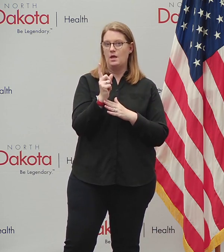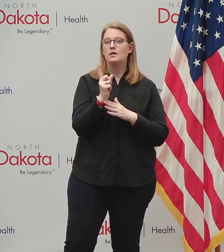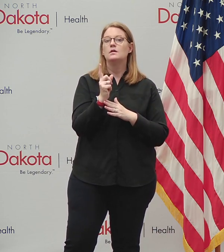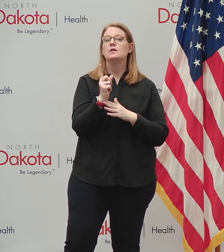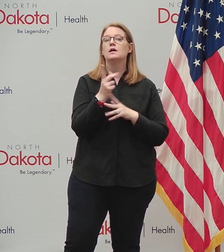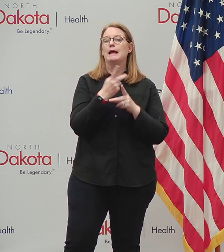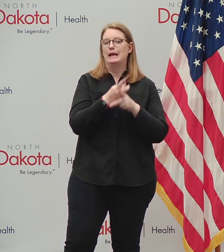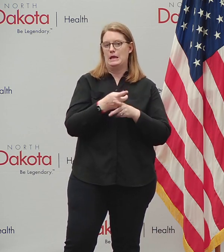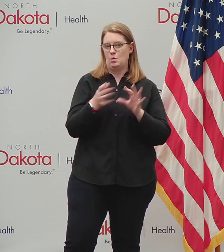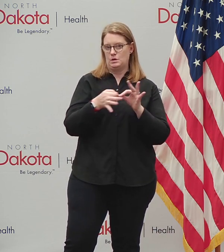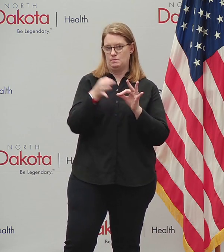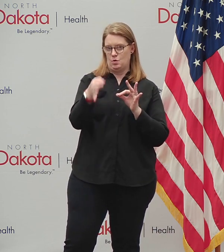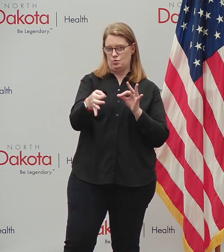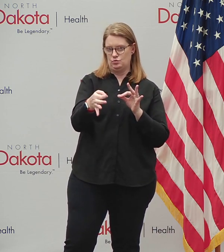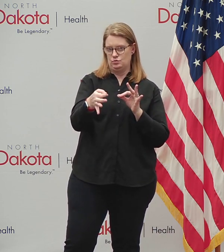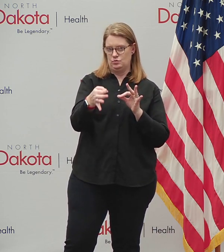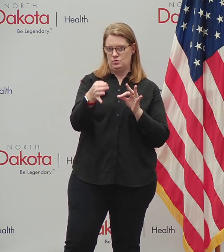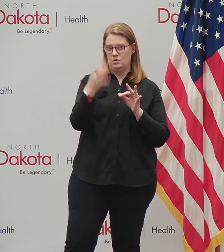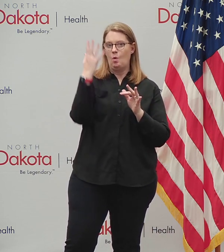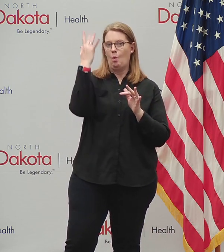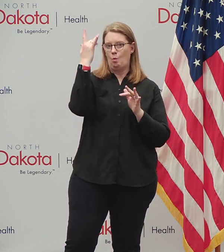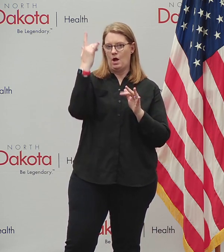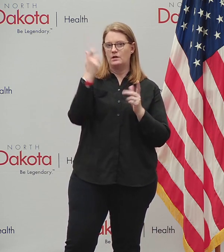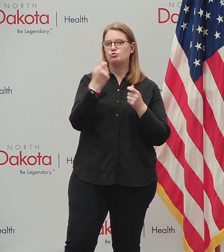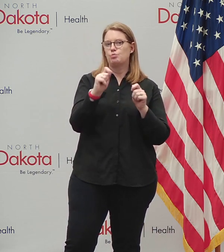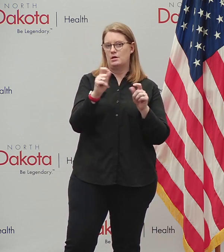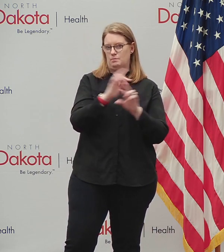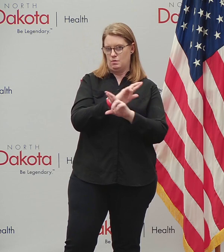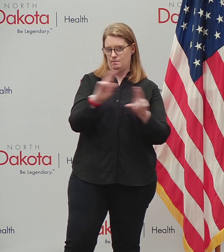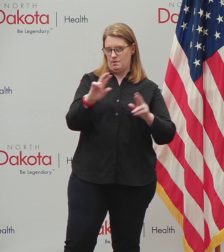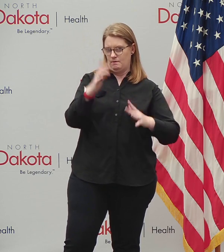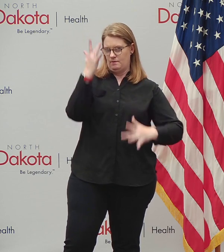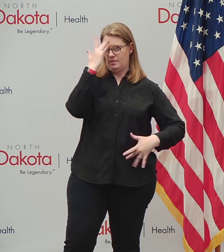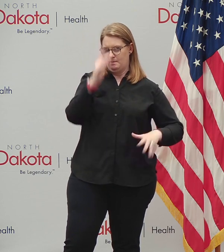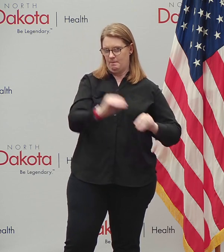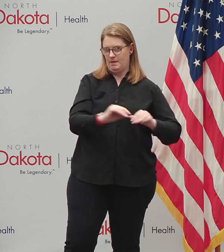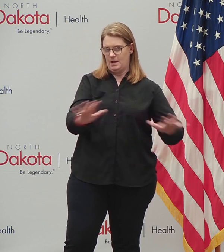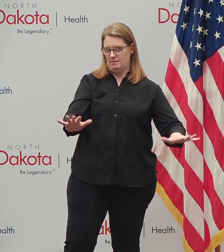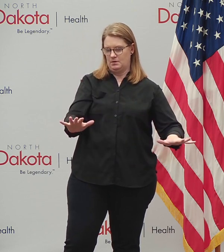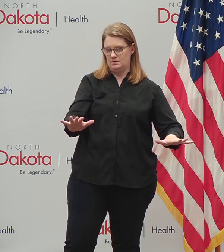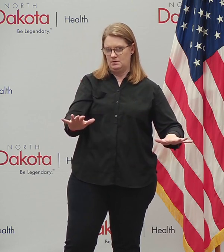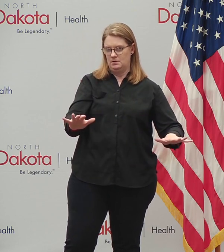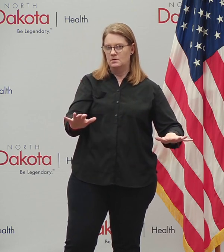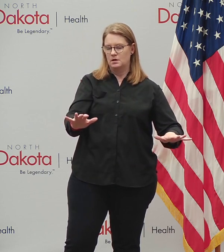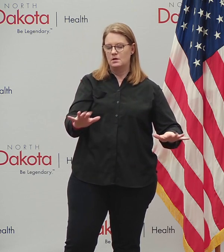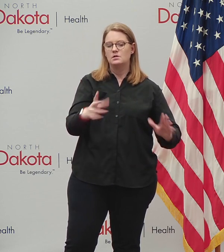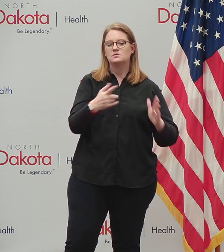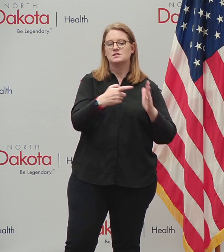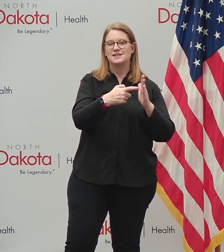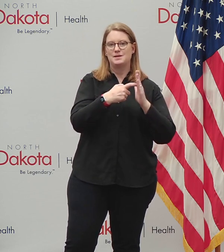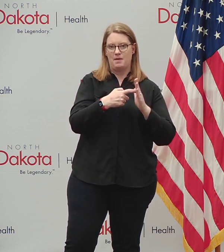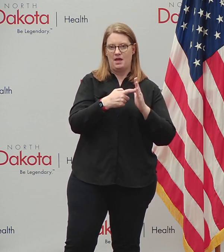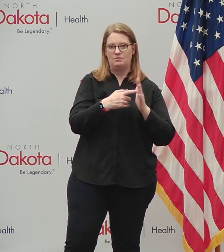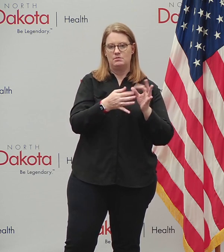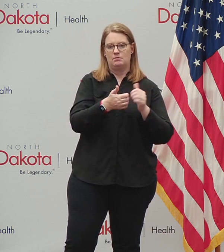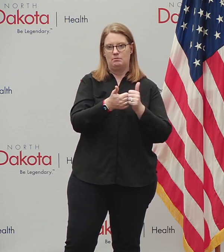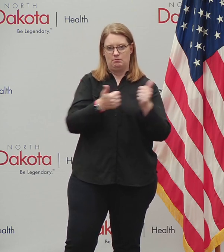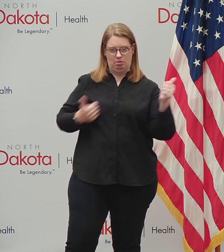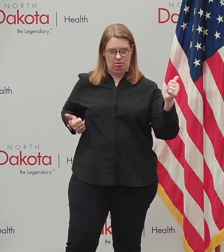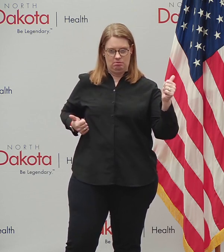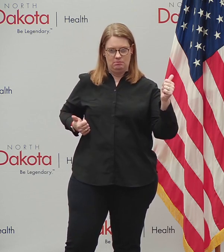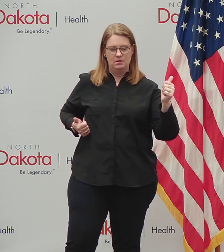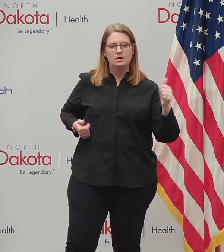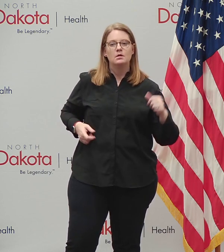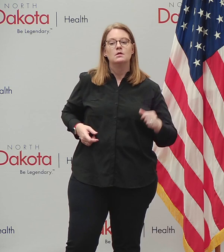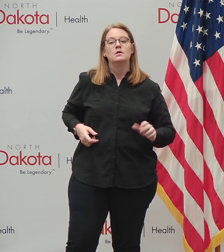postponed due to trying to prepare for the pandemic. So that demand was not being met. Now you have individuals